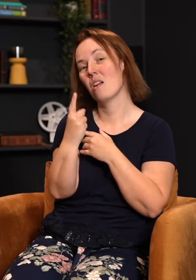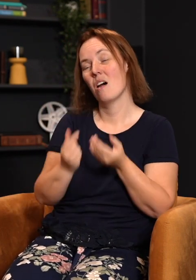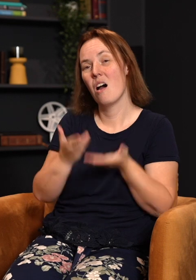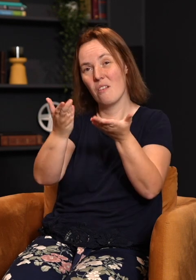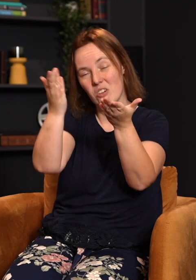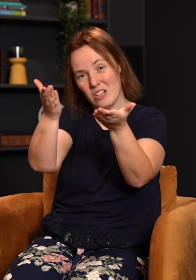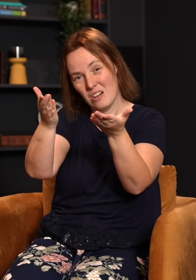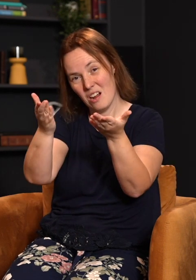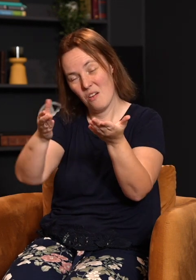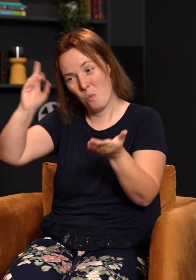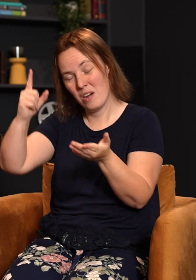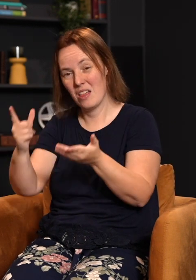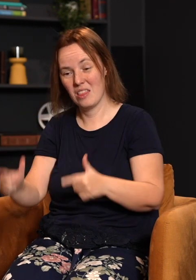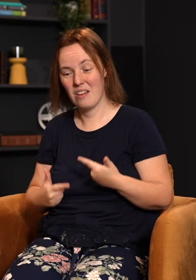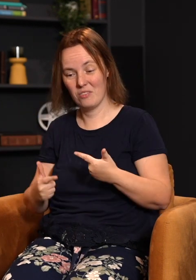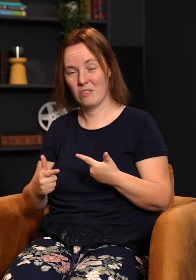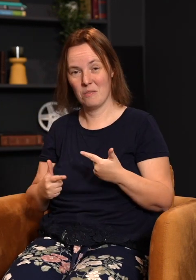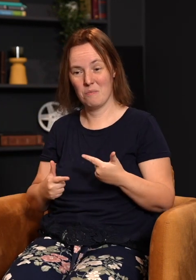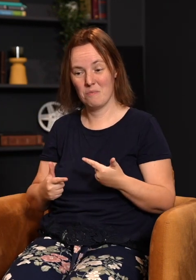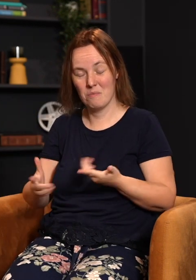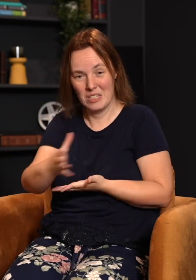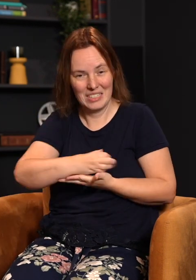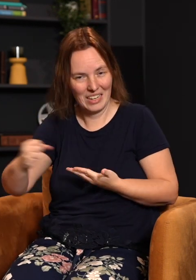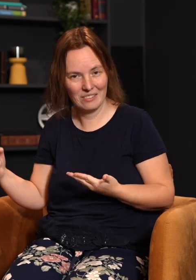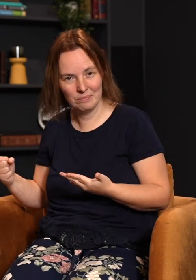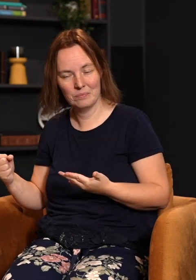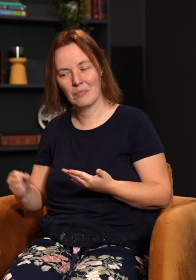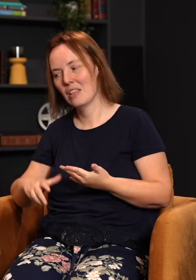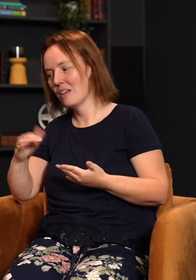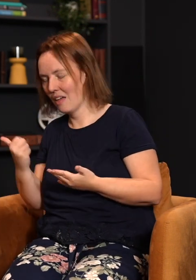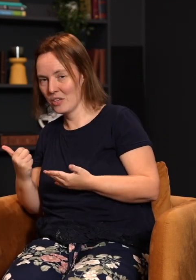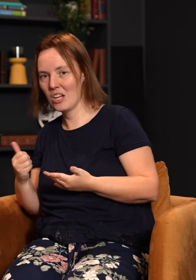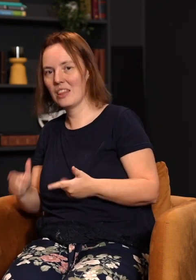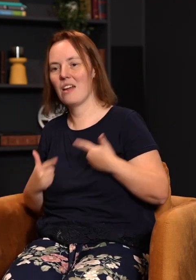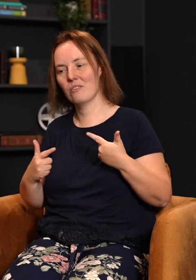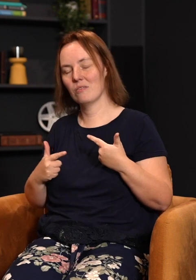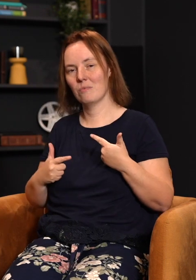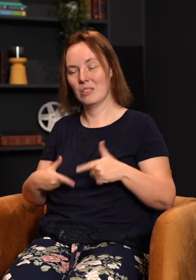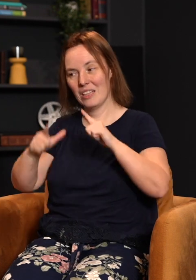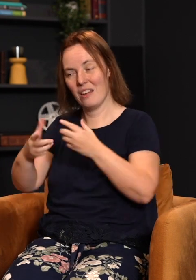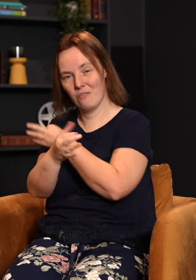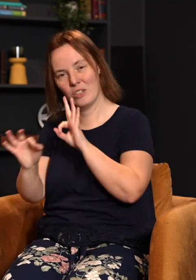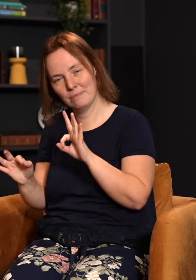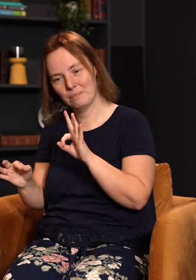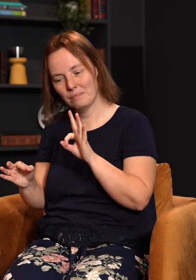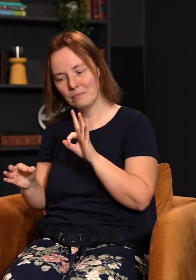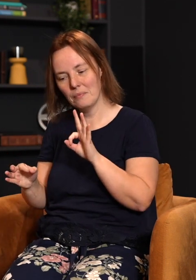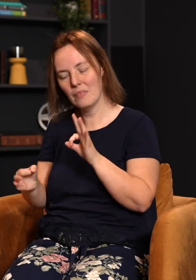one offering of one life being taken to cover the sin, and because of that, the other life being allowed to go free, God